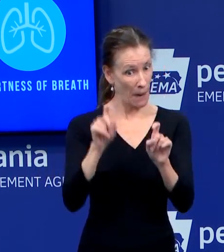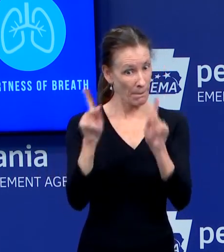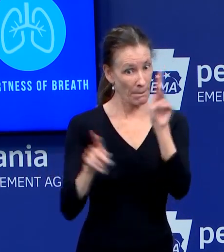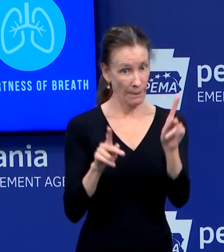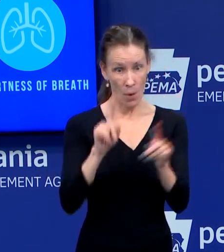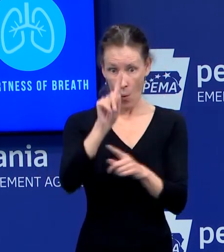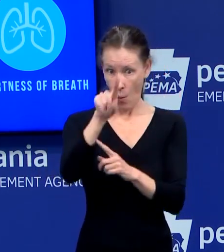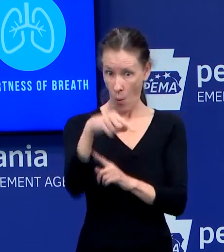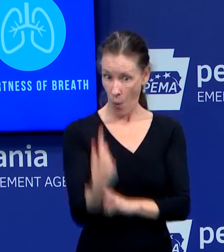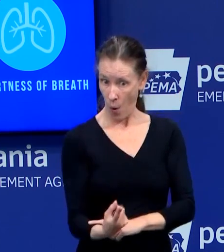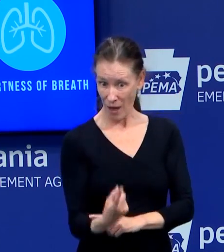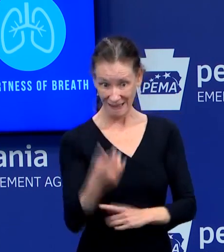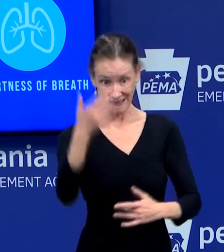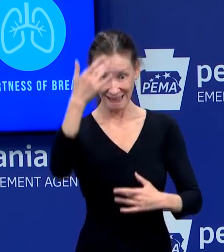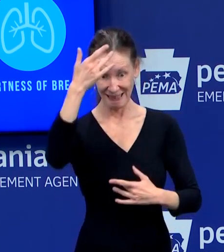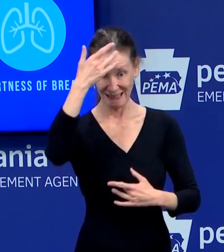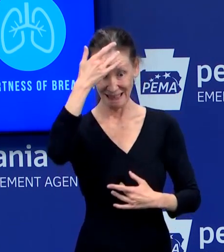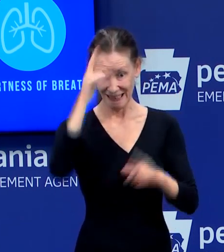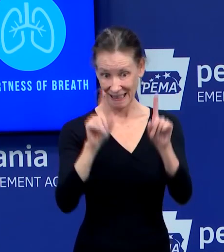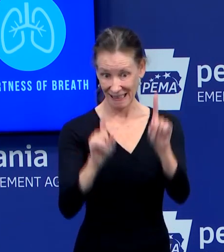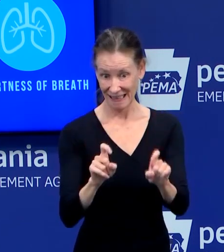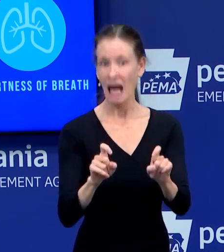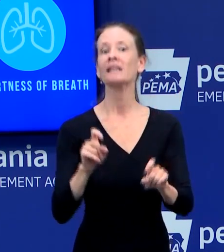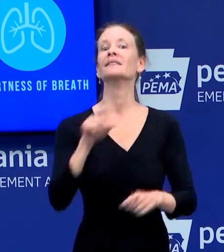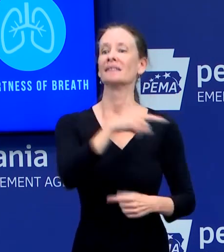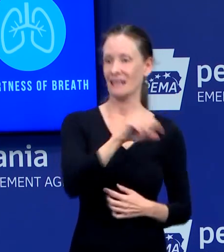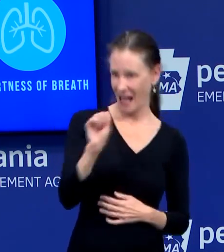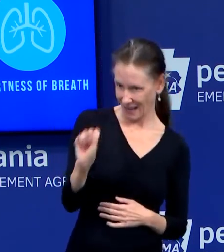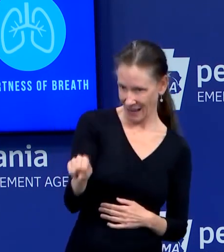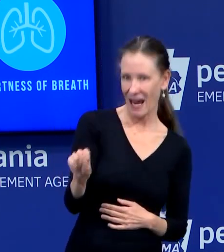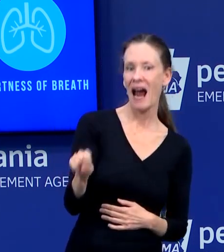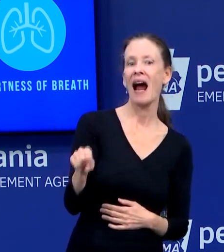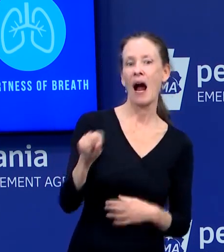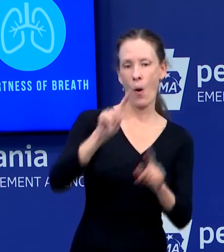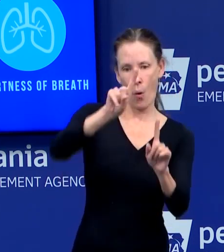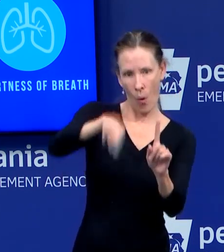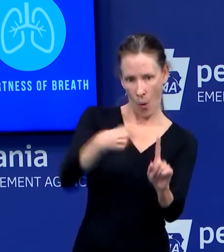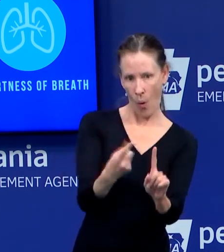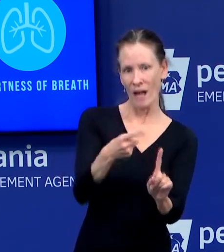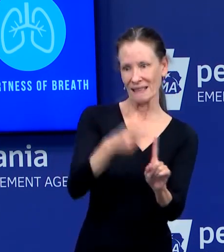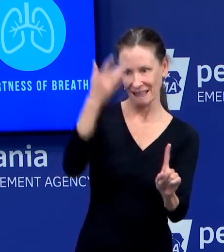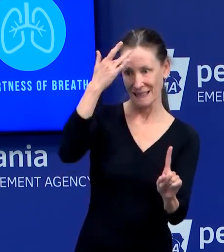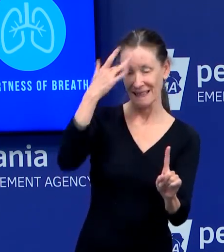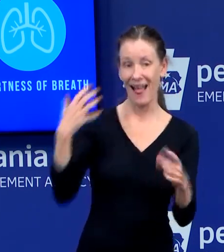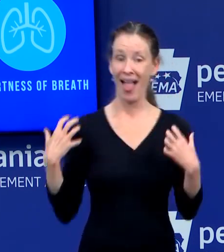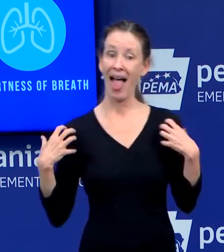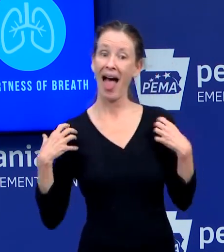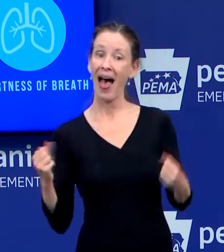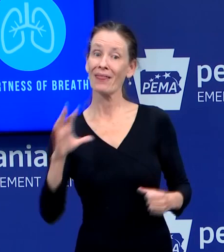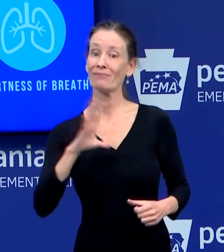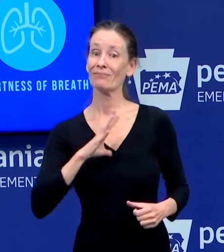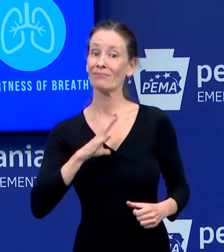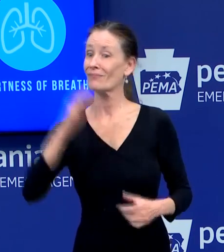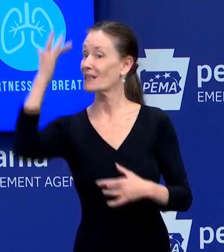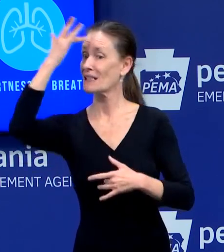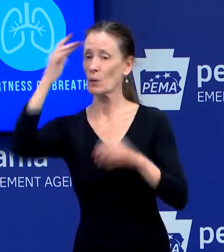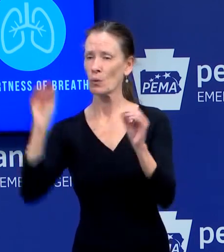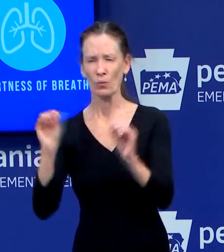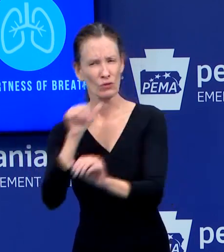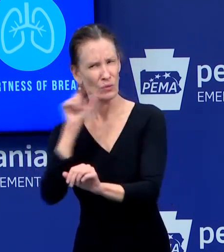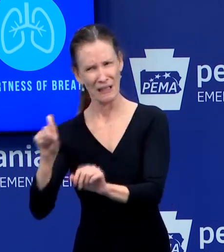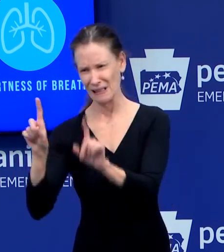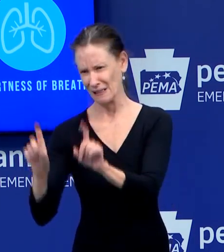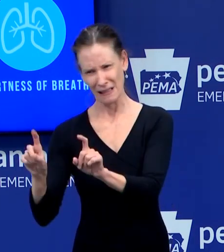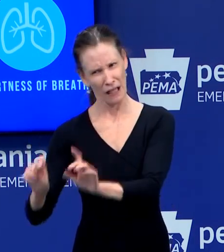are, in between population-based testing and strictly following CDC criteria, with the, with relaxation